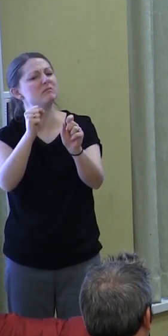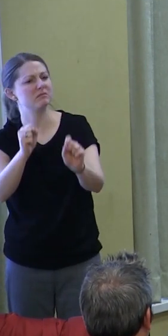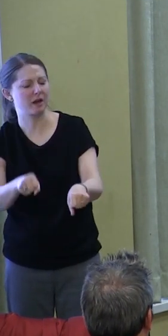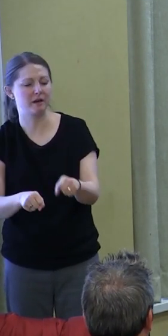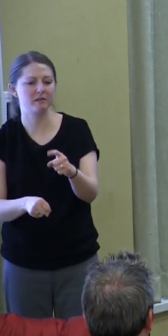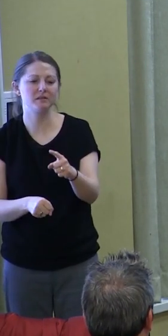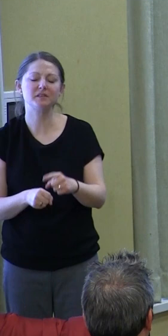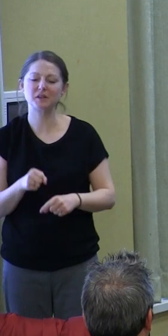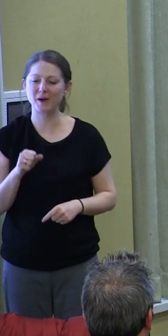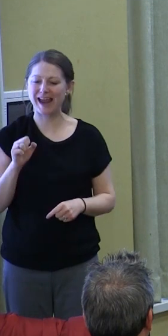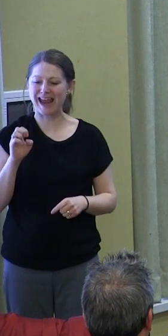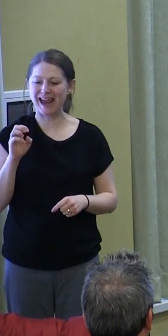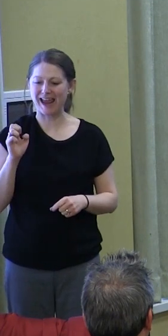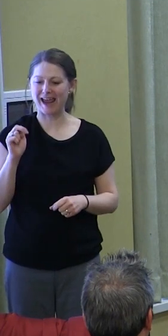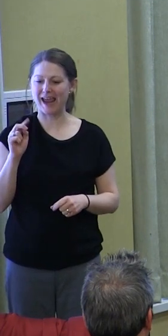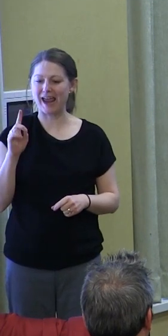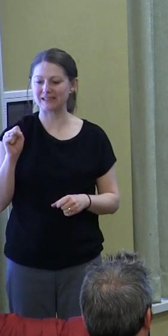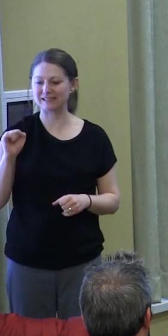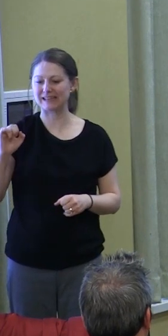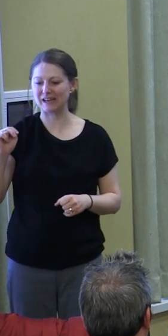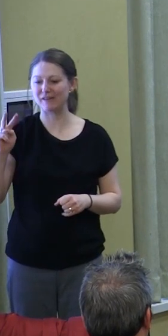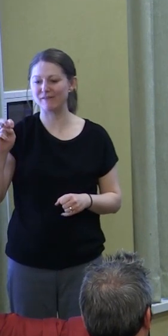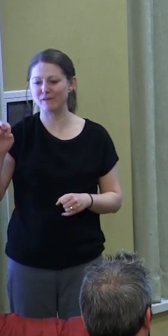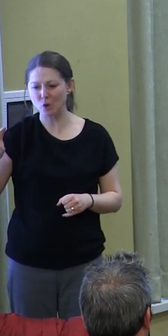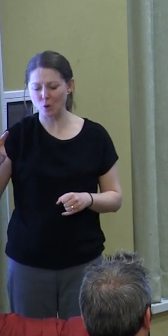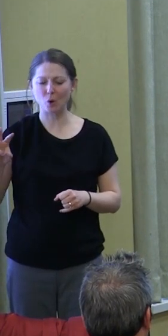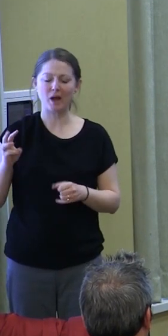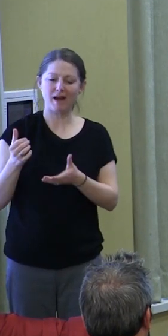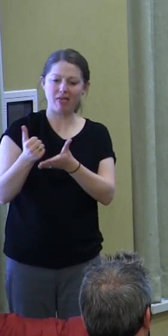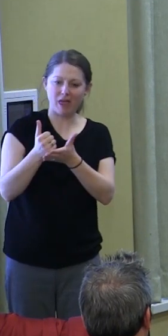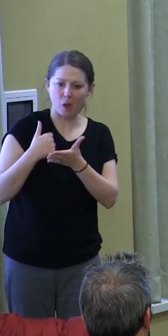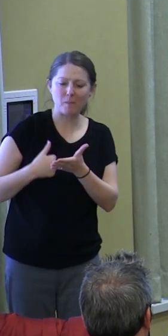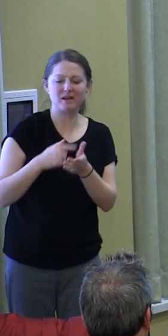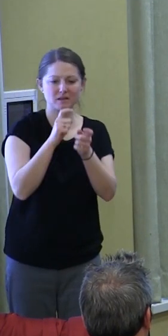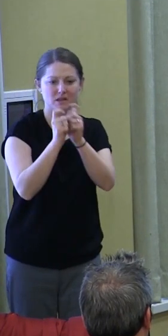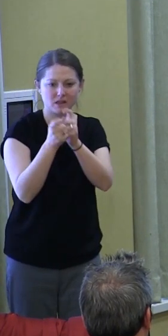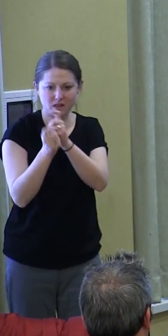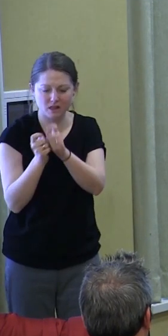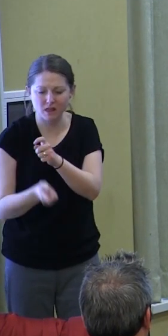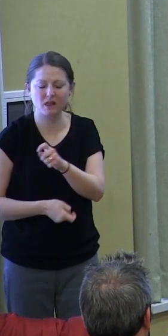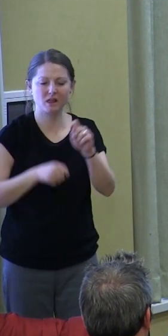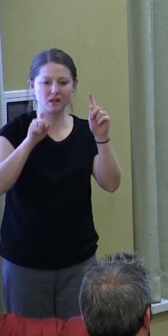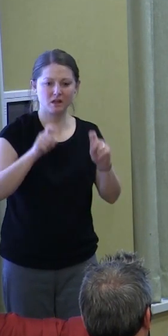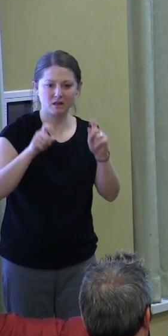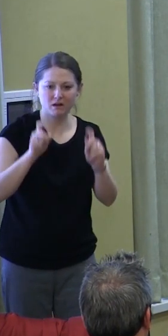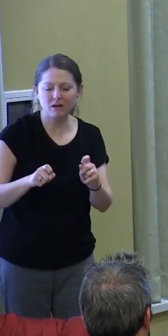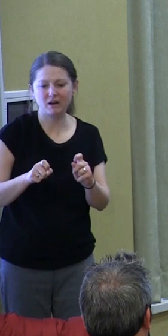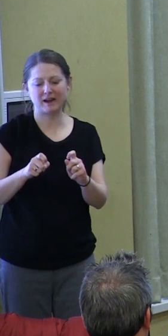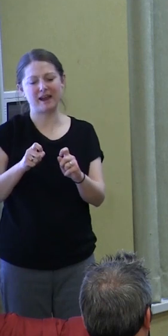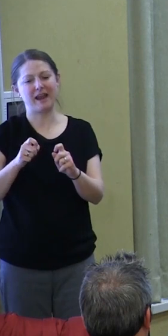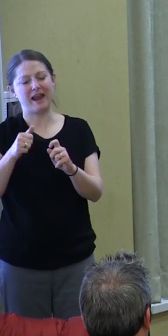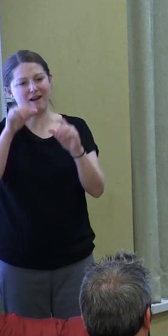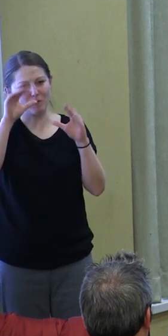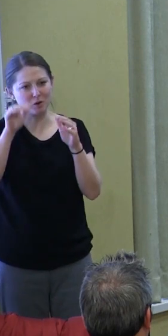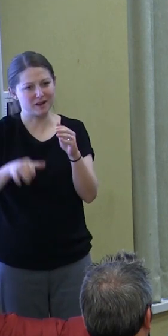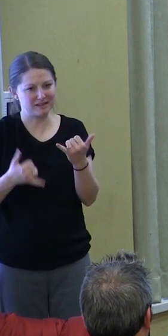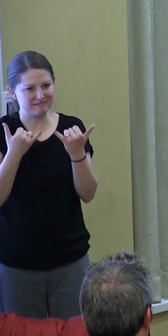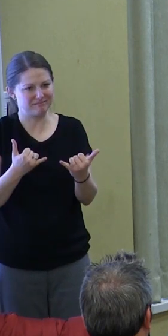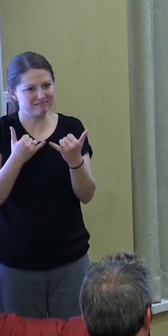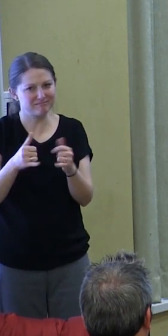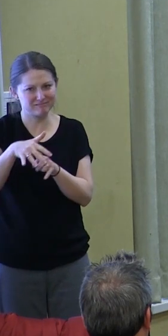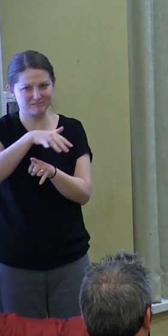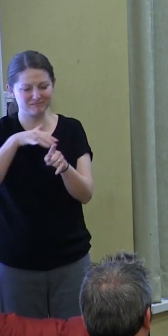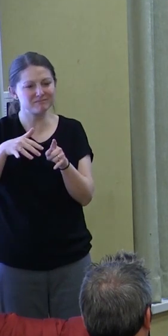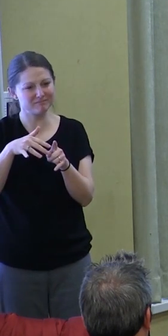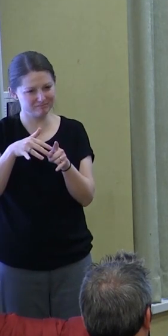view, they guide our decisions and our hypotheses along the way. They keep us resourceful and attuned to present circumstances and the opportunities